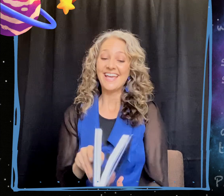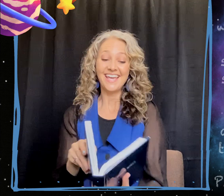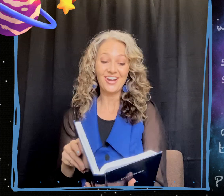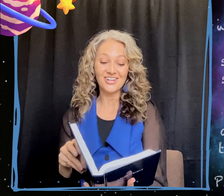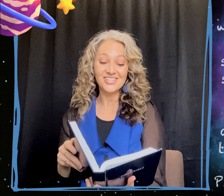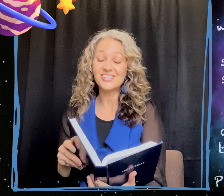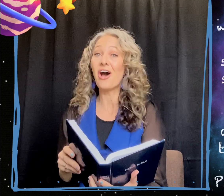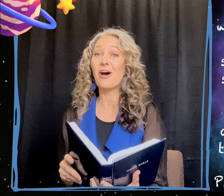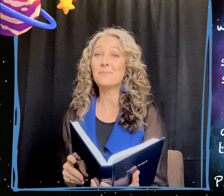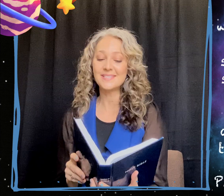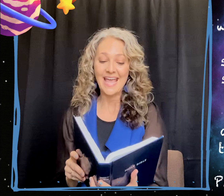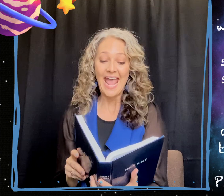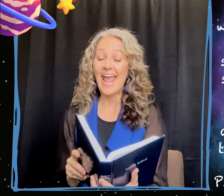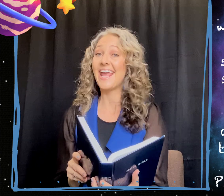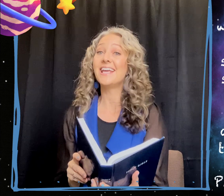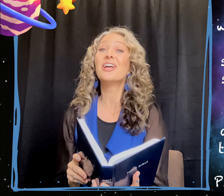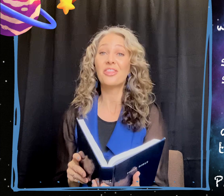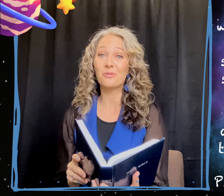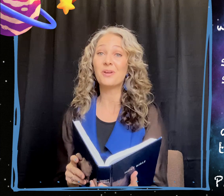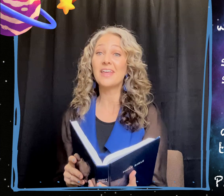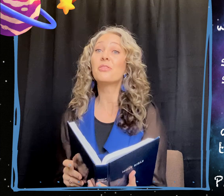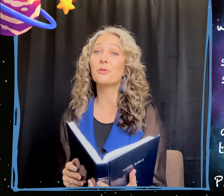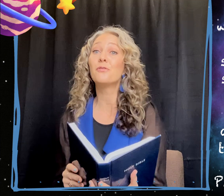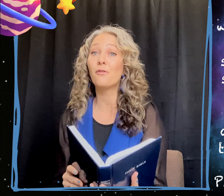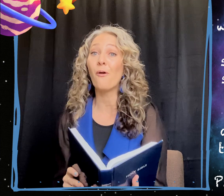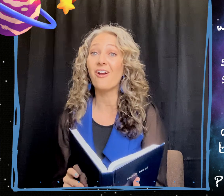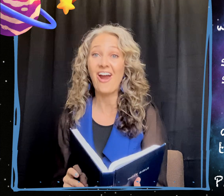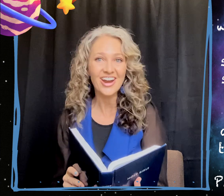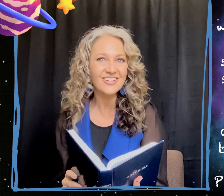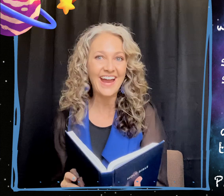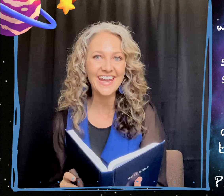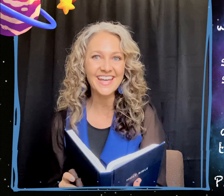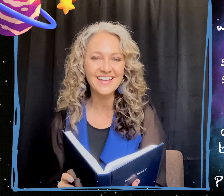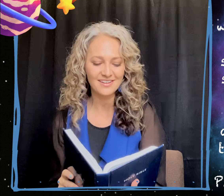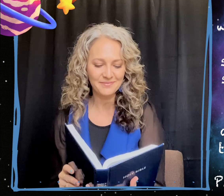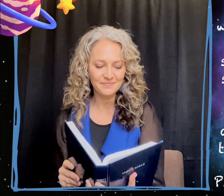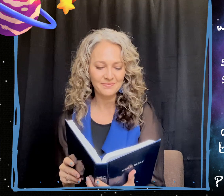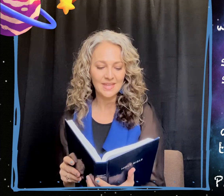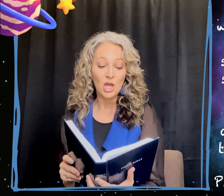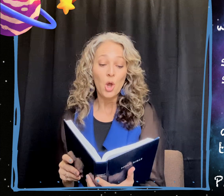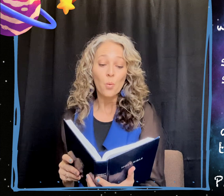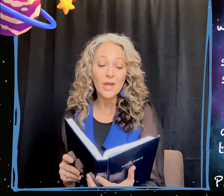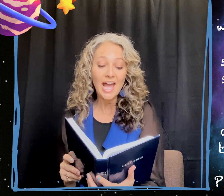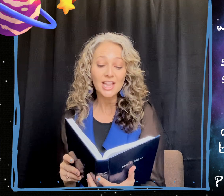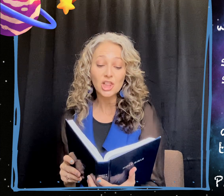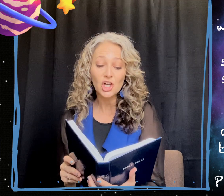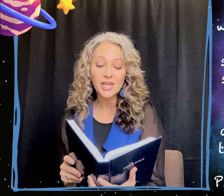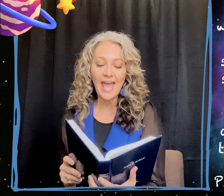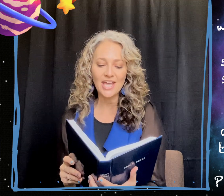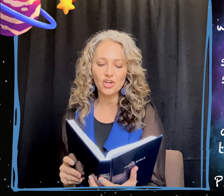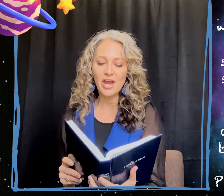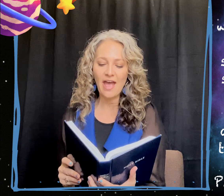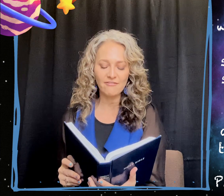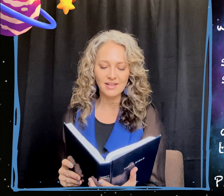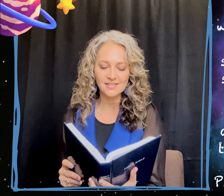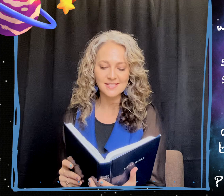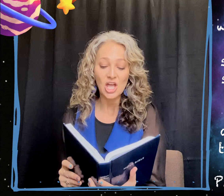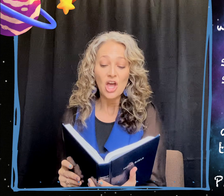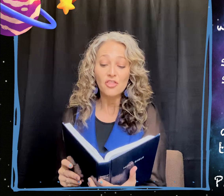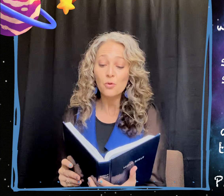Here's Psalms 8, 3 through 4. Are you ready? When I look at your heavens, the